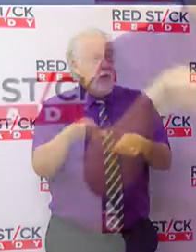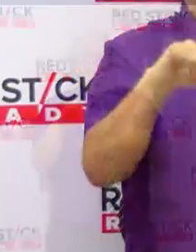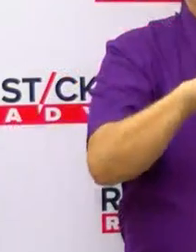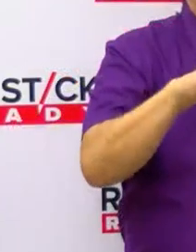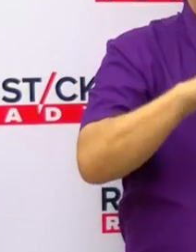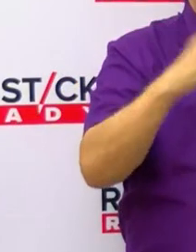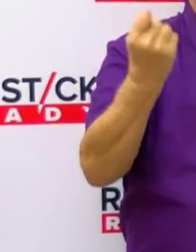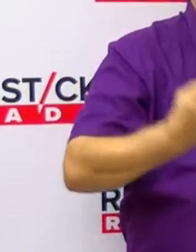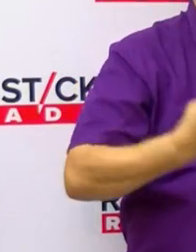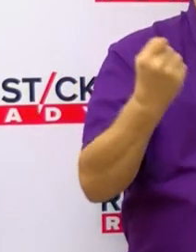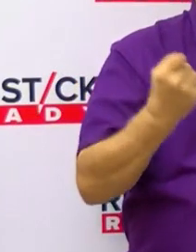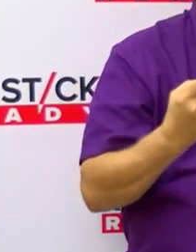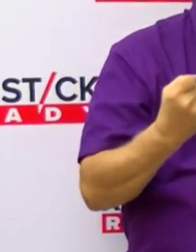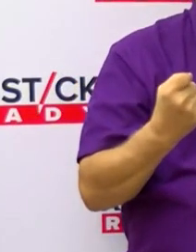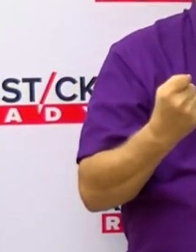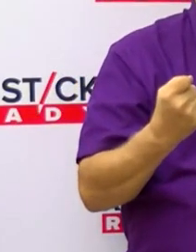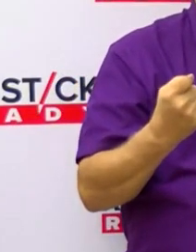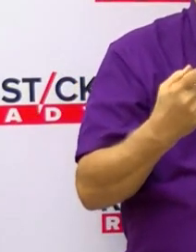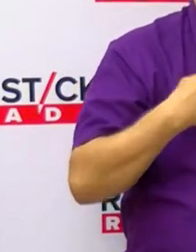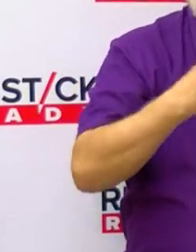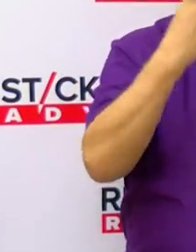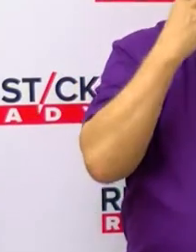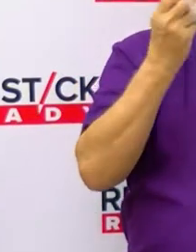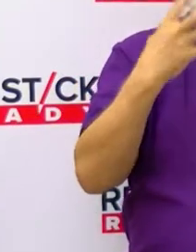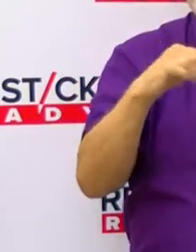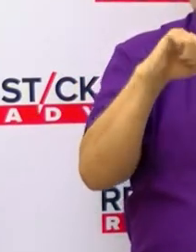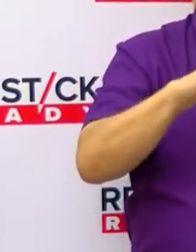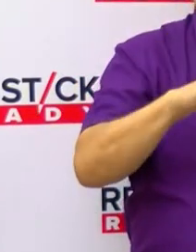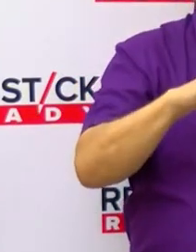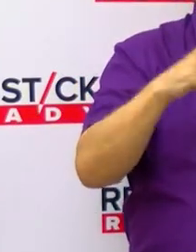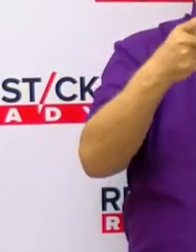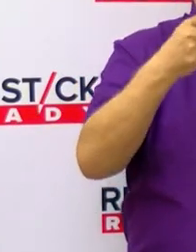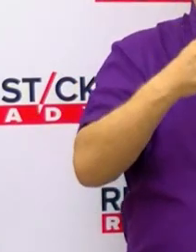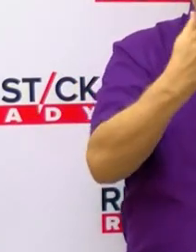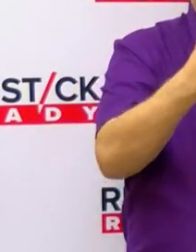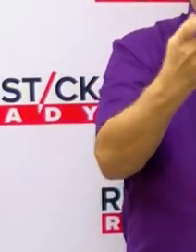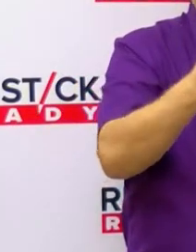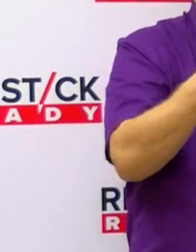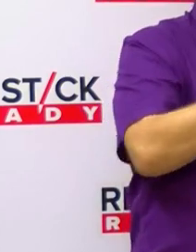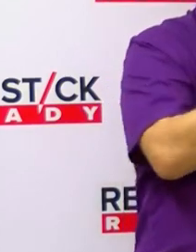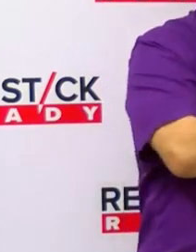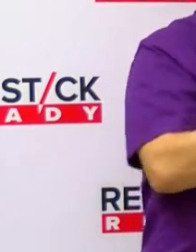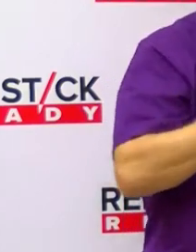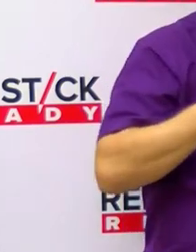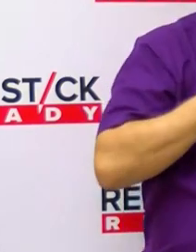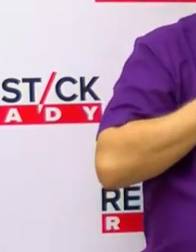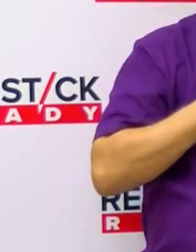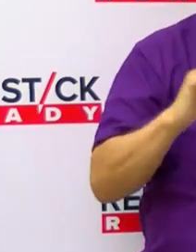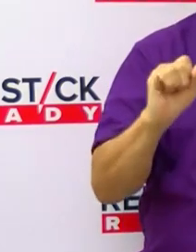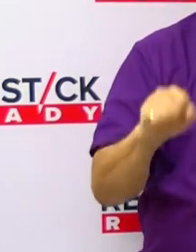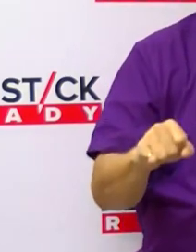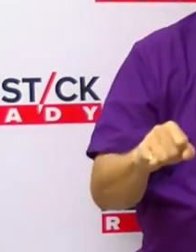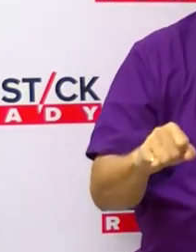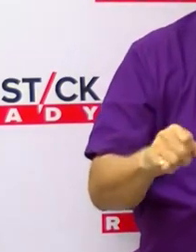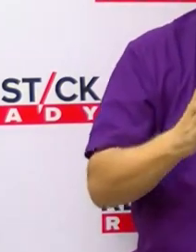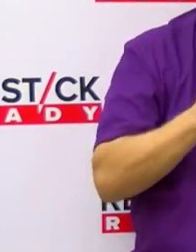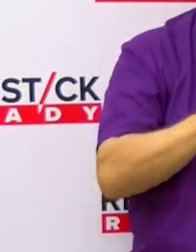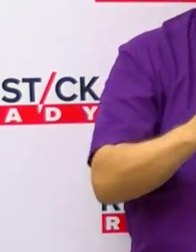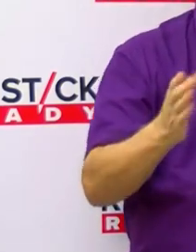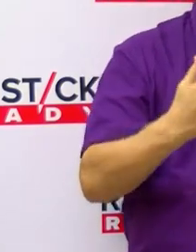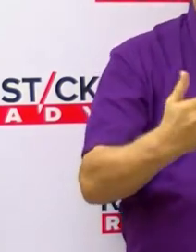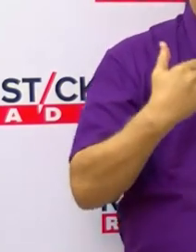in your vehicles. I've seen that many of our gas stations are running out of fuel, so please, if you can, prepare